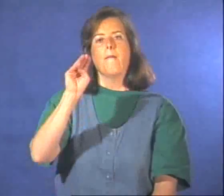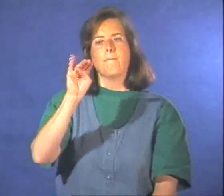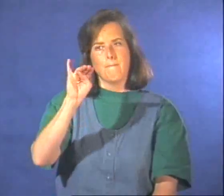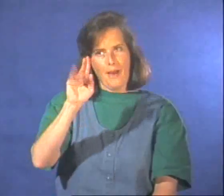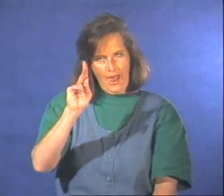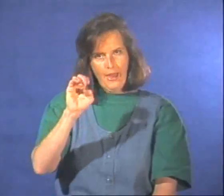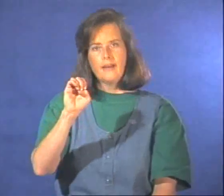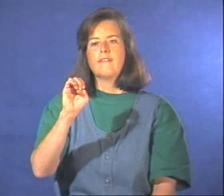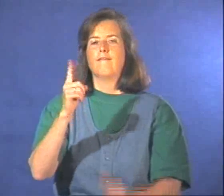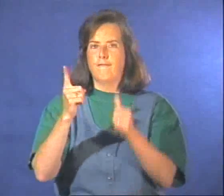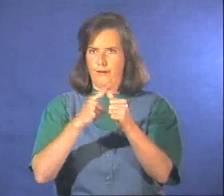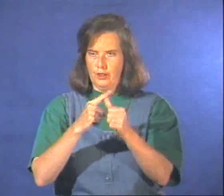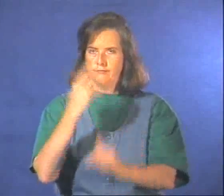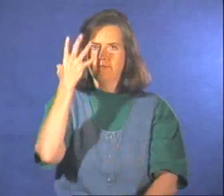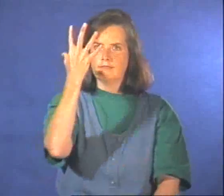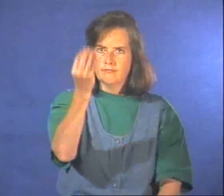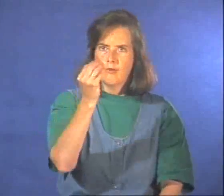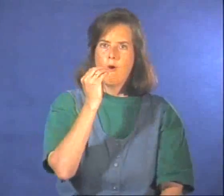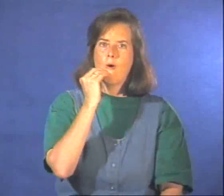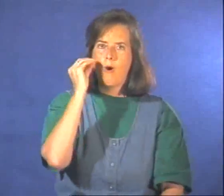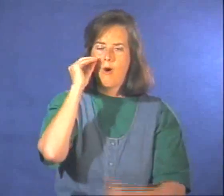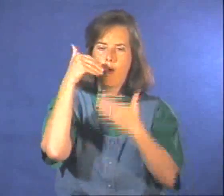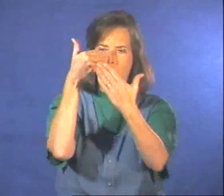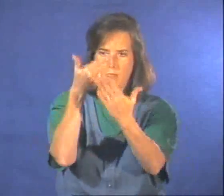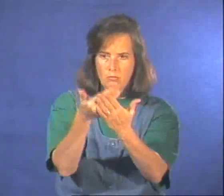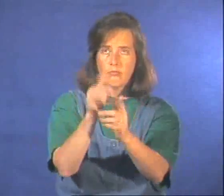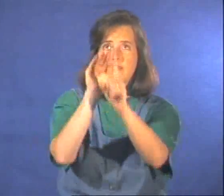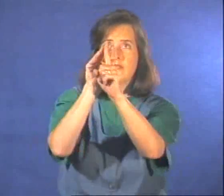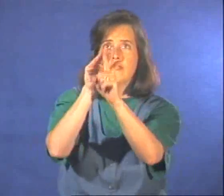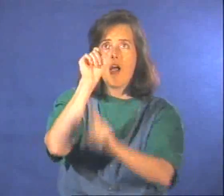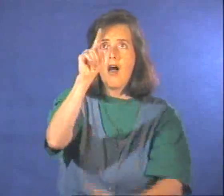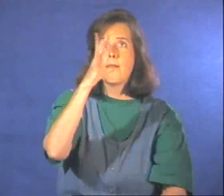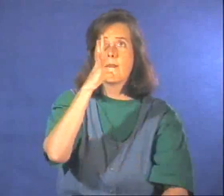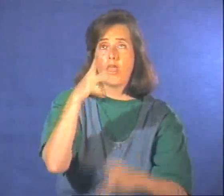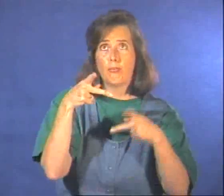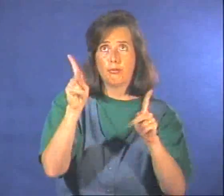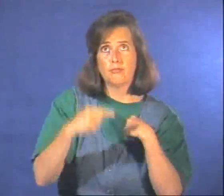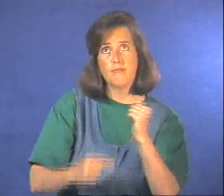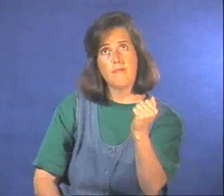Mike will go home and ask his mother. Then maybe come back and play.